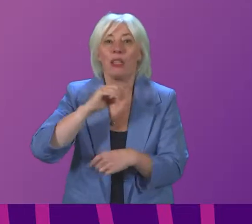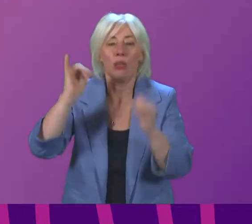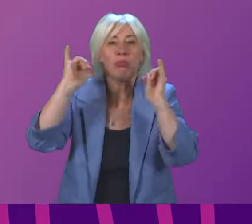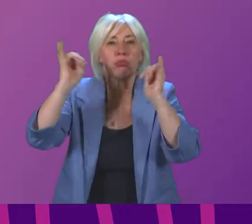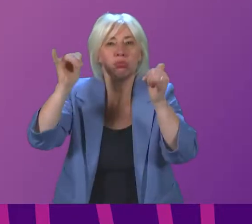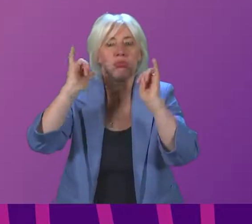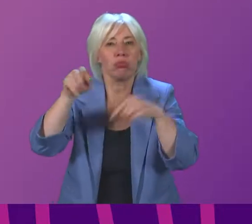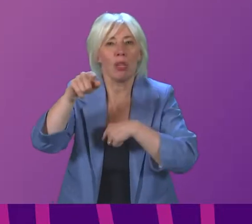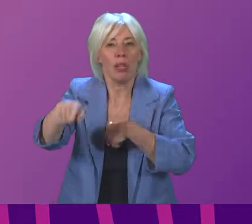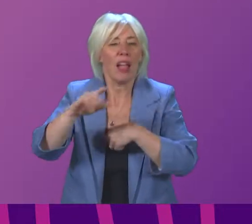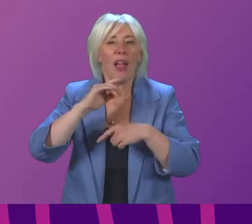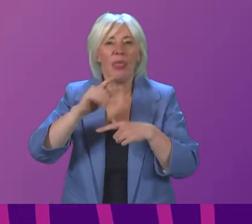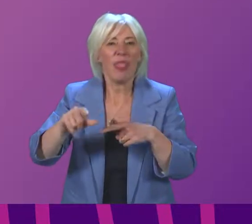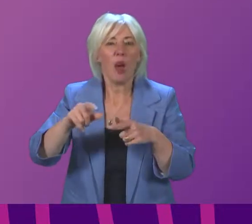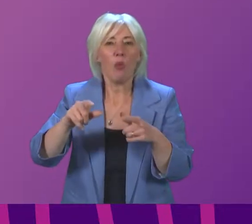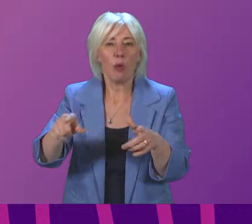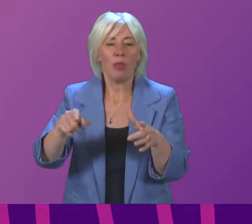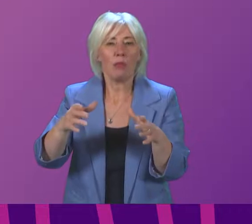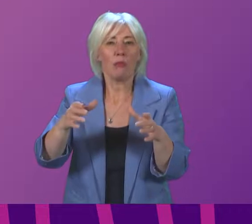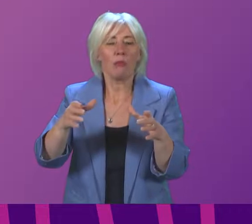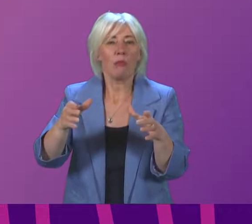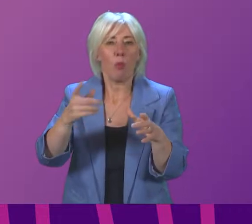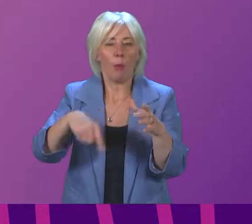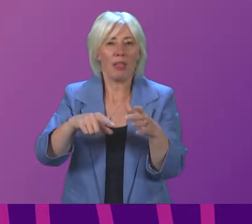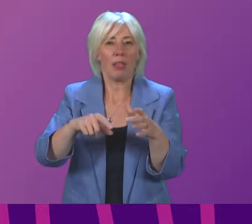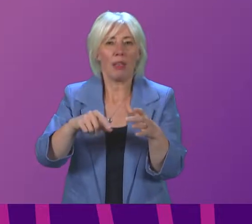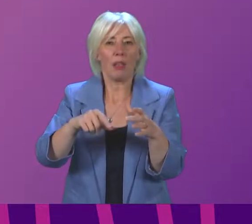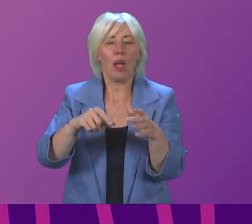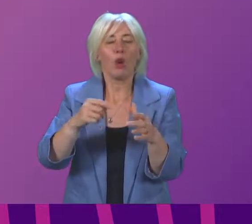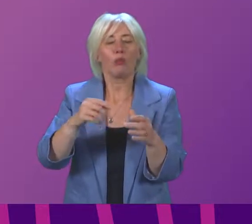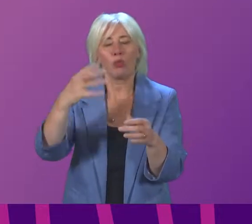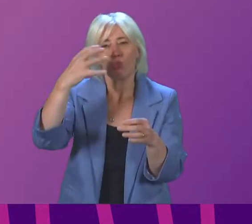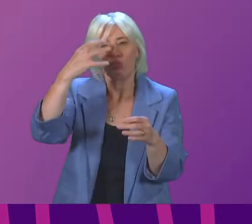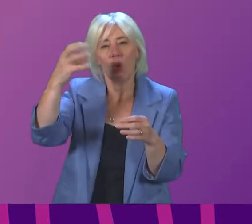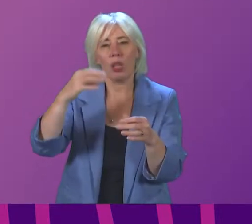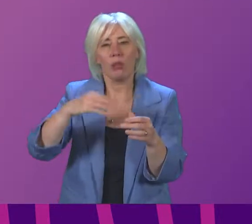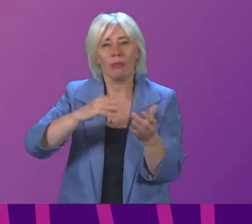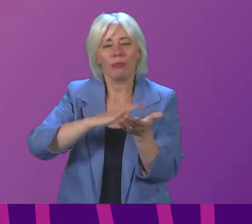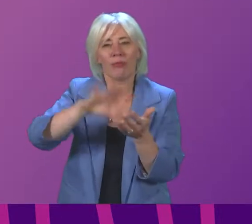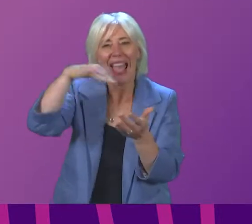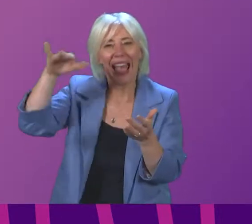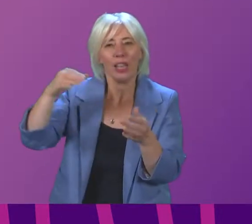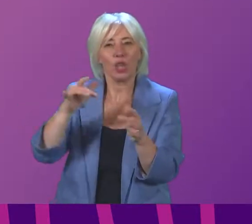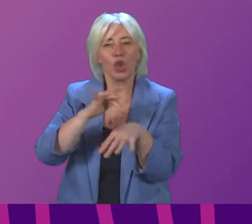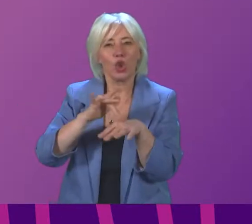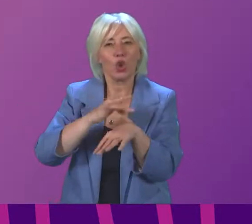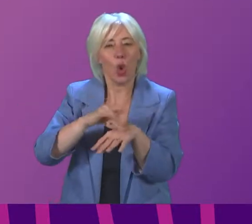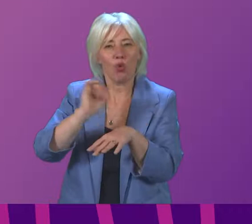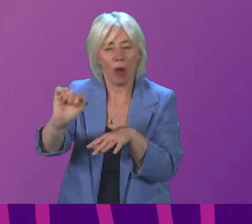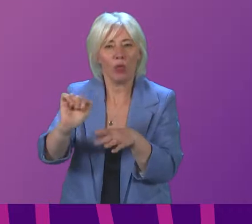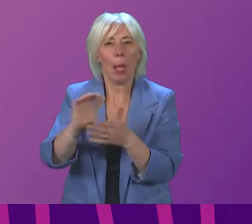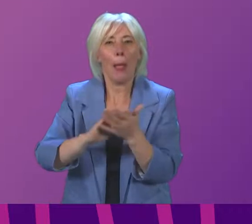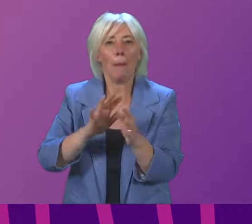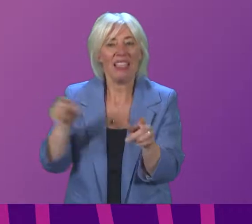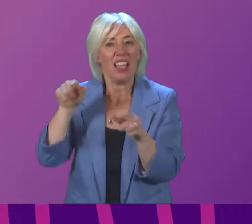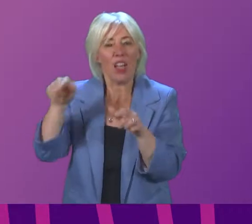to displace the principal vaccination hub for NHS Lothian at the Royal Highlands Showground. This will reduce vaccine capacity at that